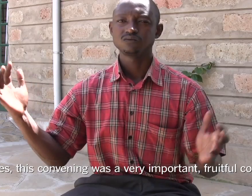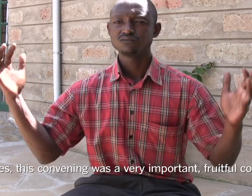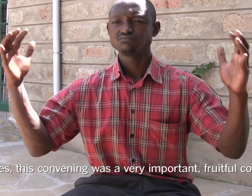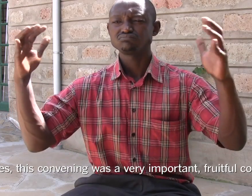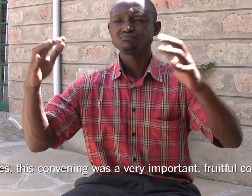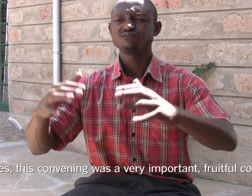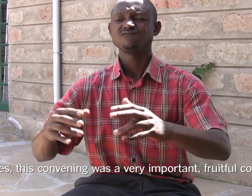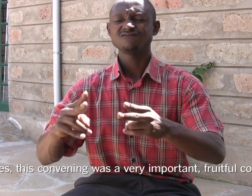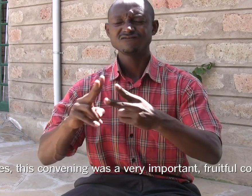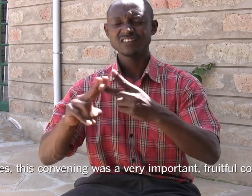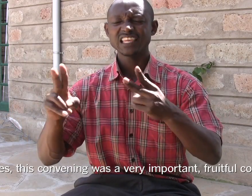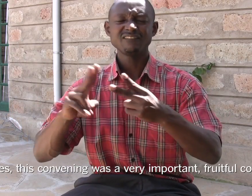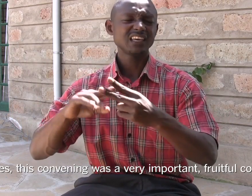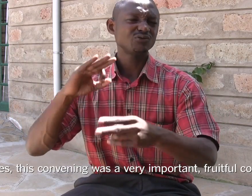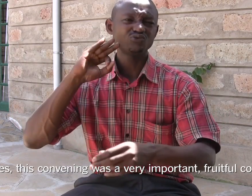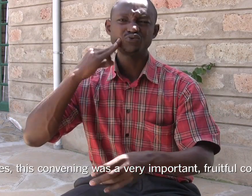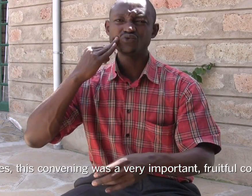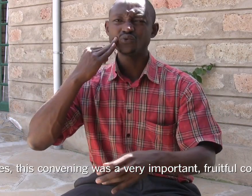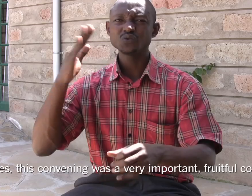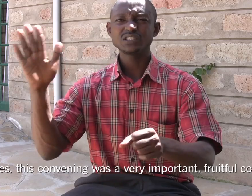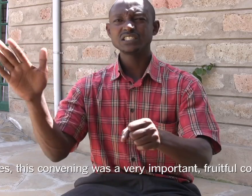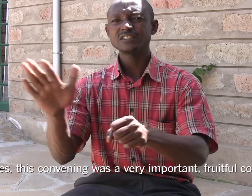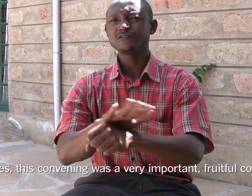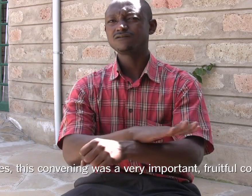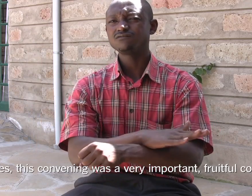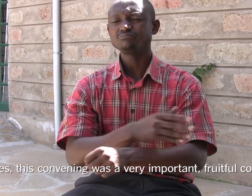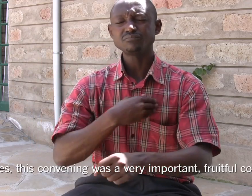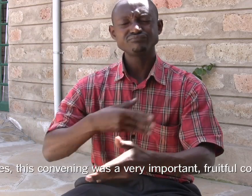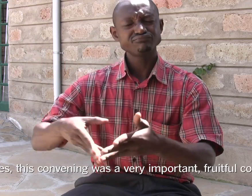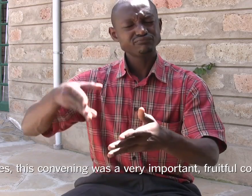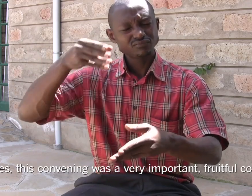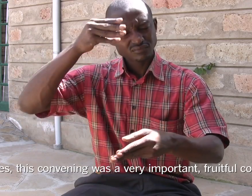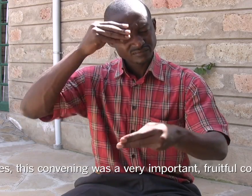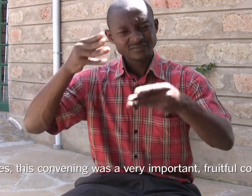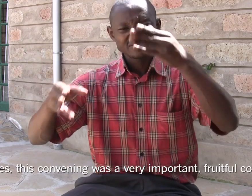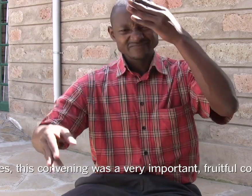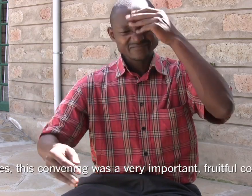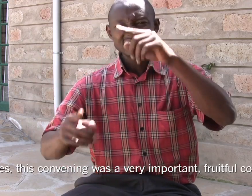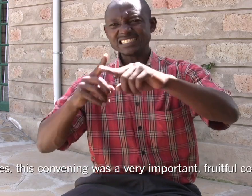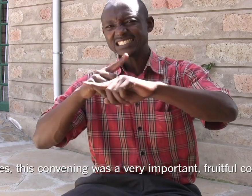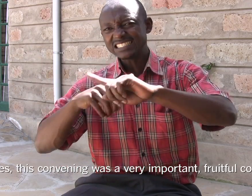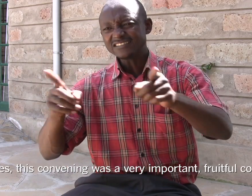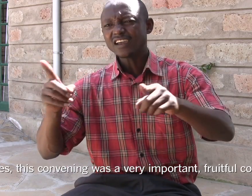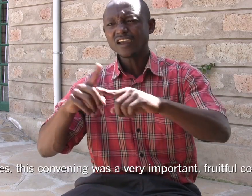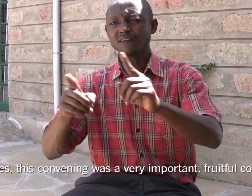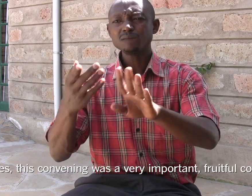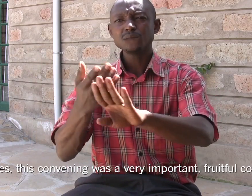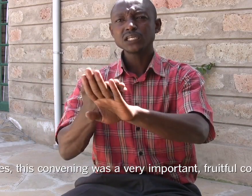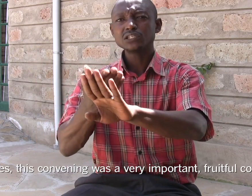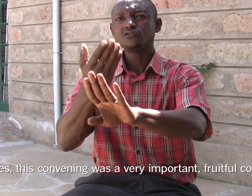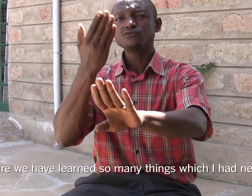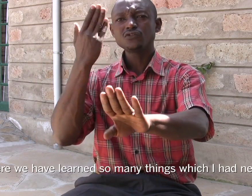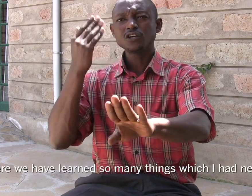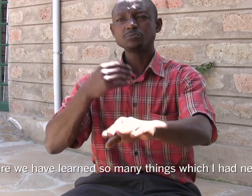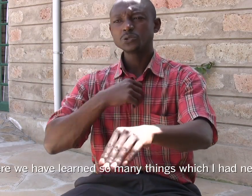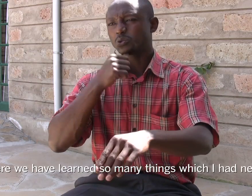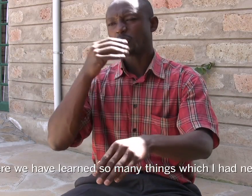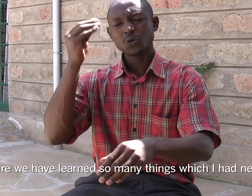Yes, this convening was a very important fruitful convening where we have learned